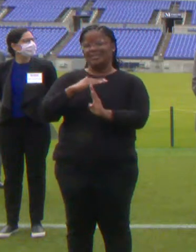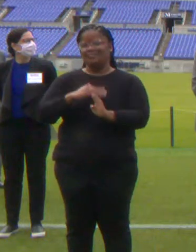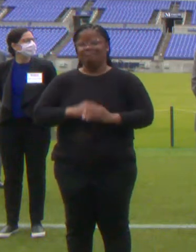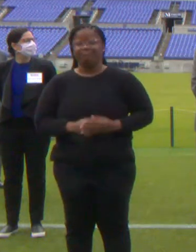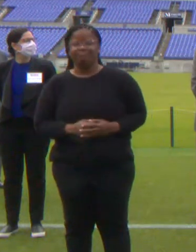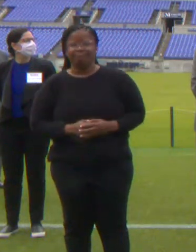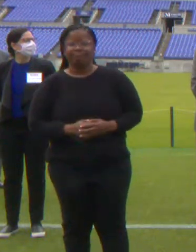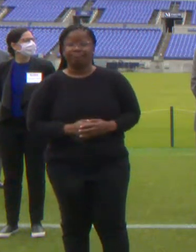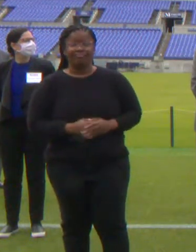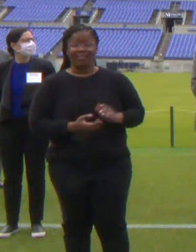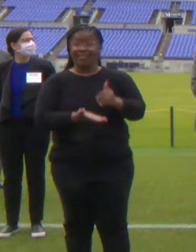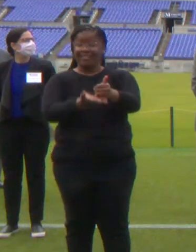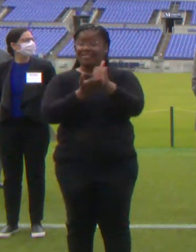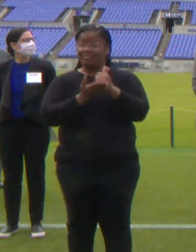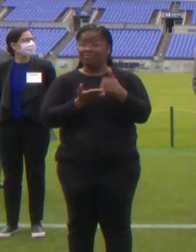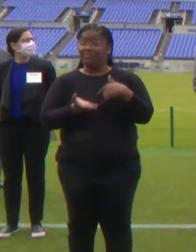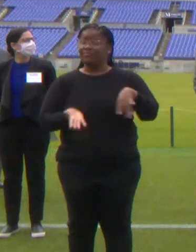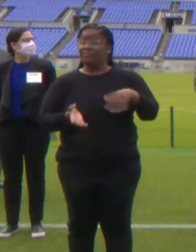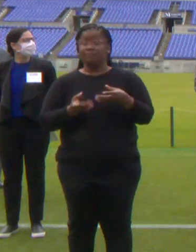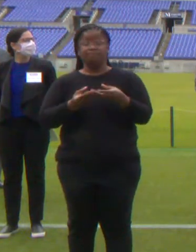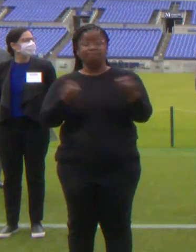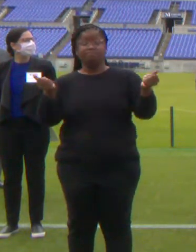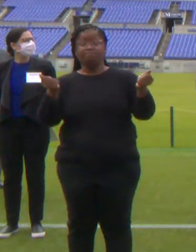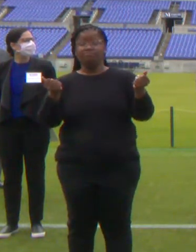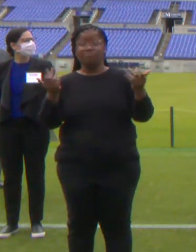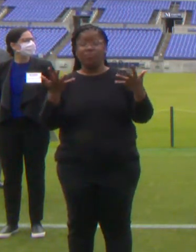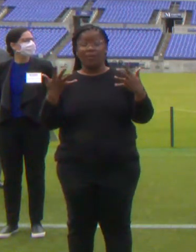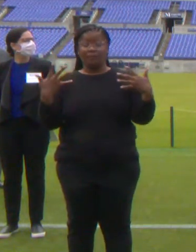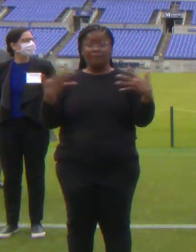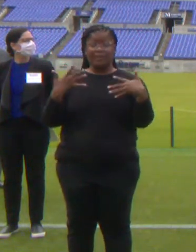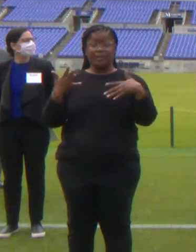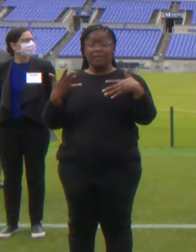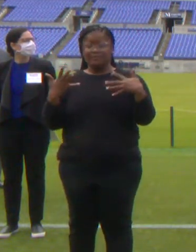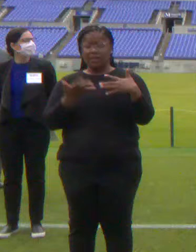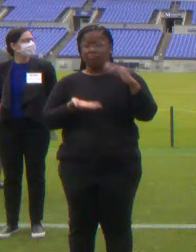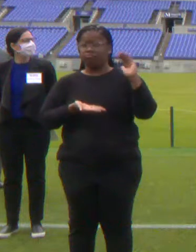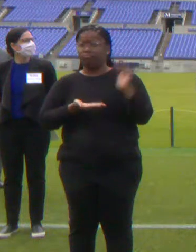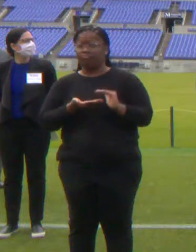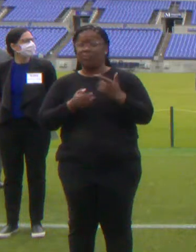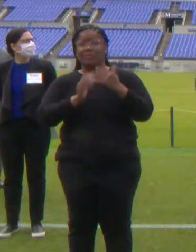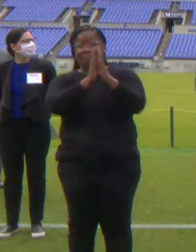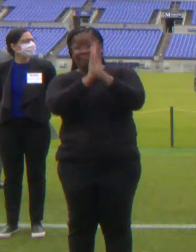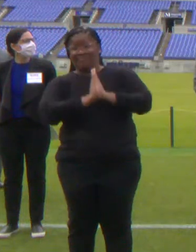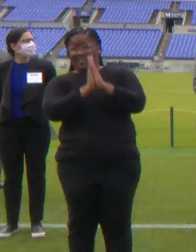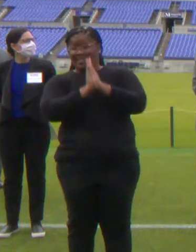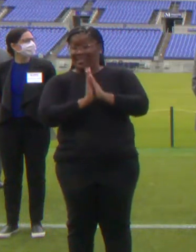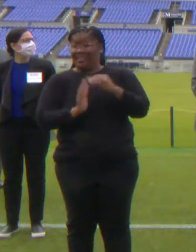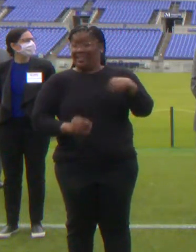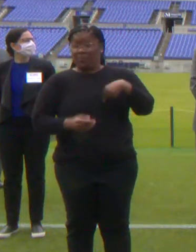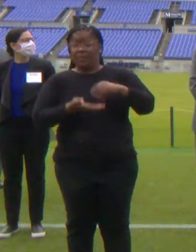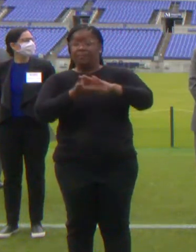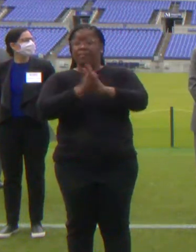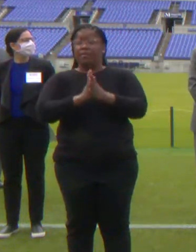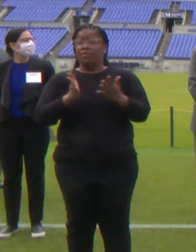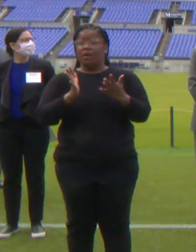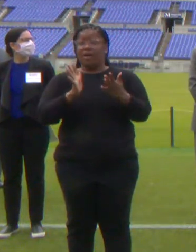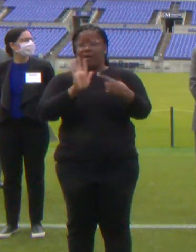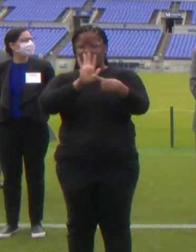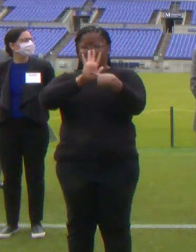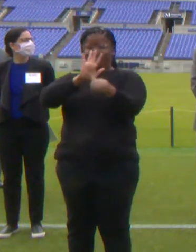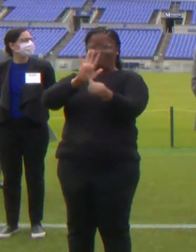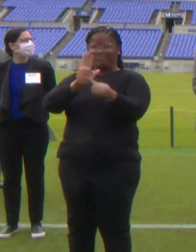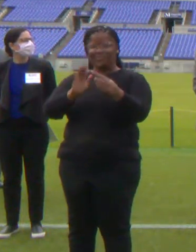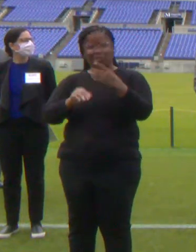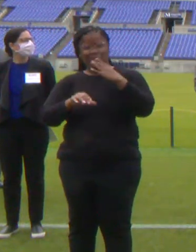and pain. We pray that we in this room would in all aspects respects be models of good works and that in our